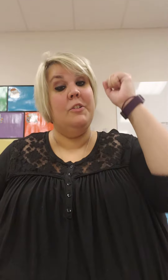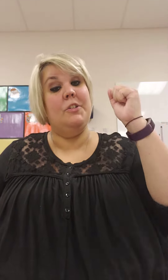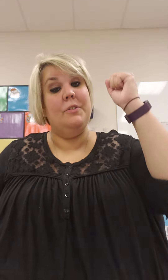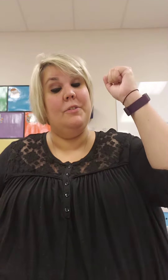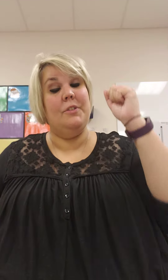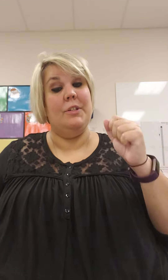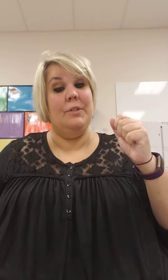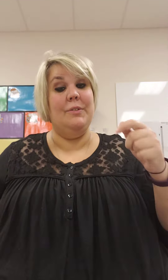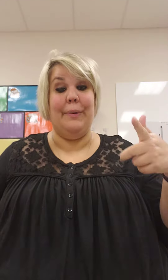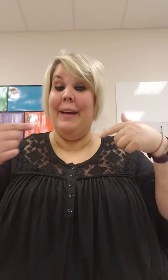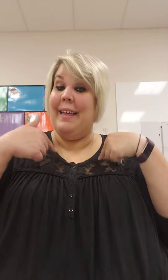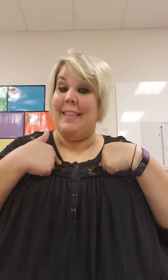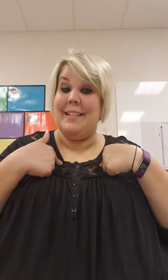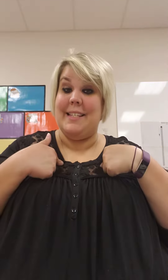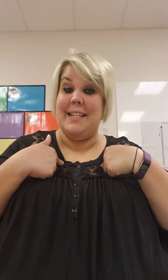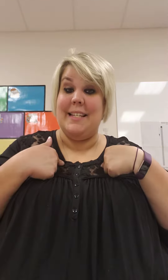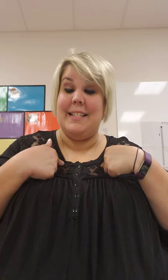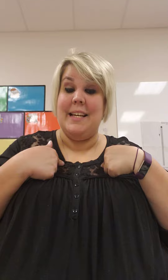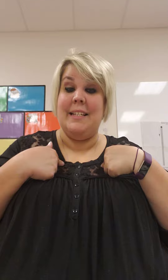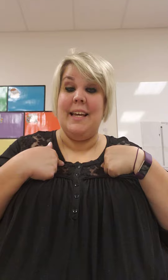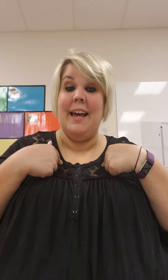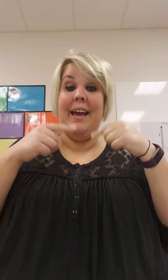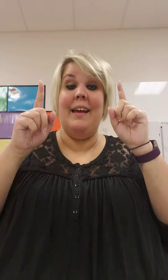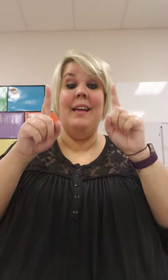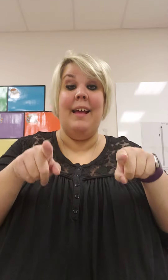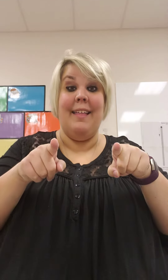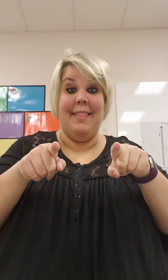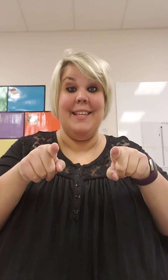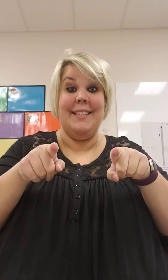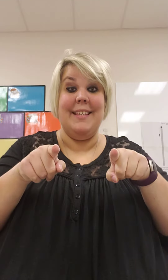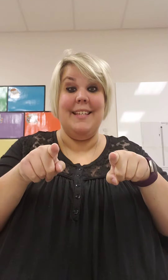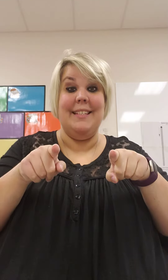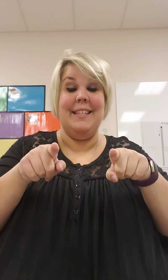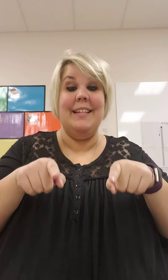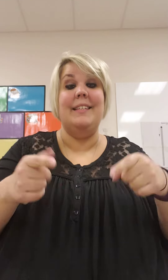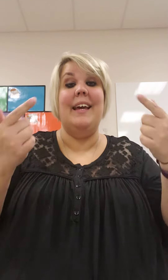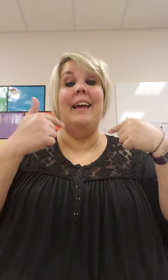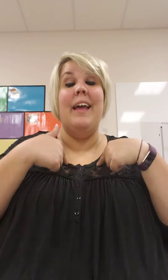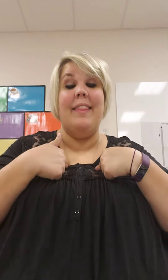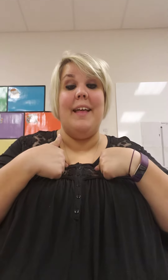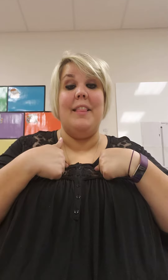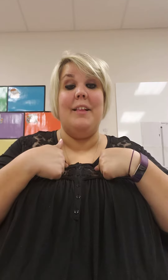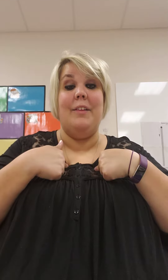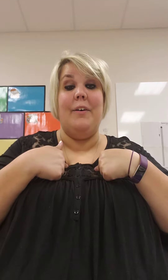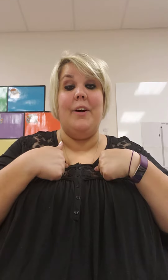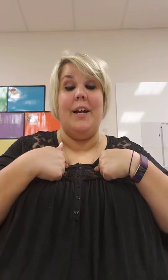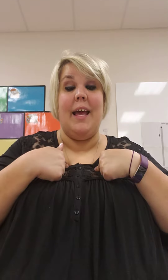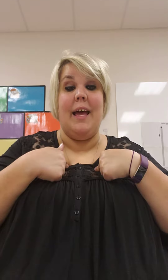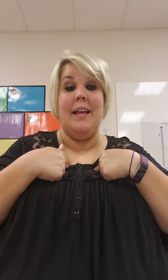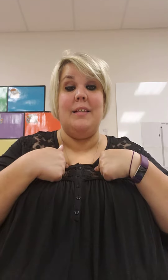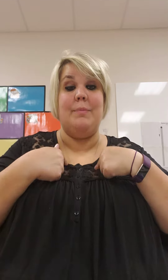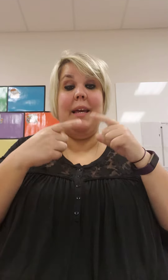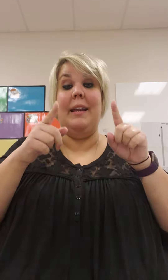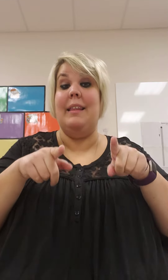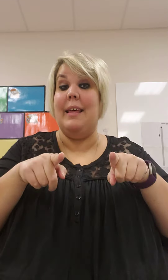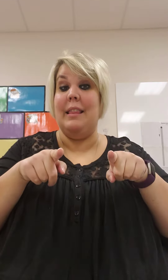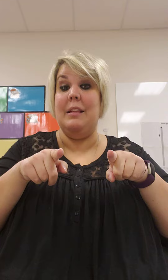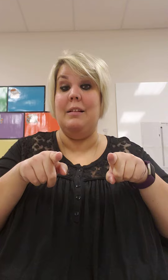Choo-choo! This is the day, this is the day that the Lord has made, that the